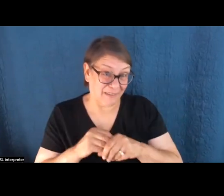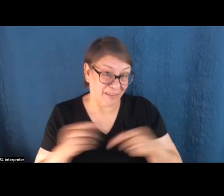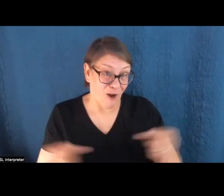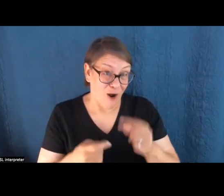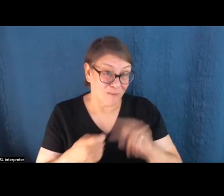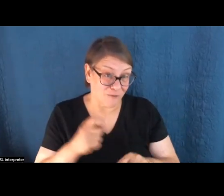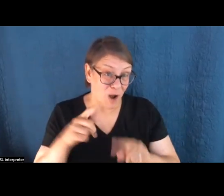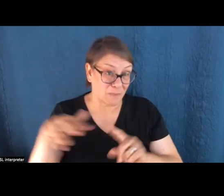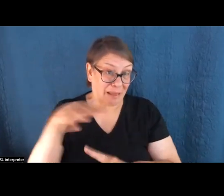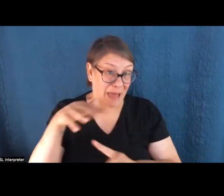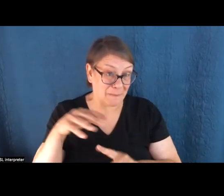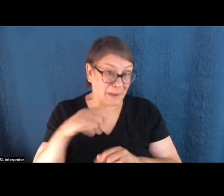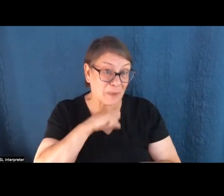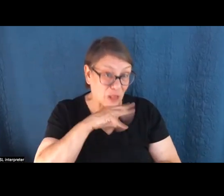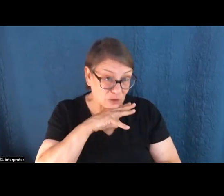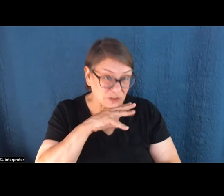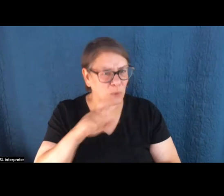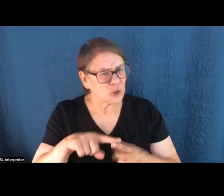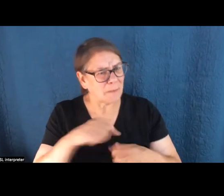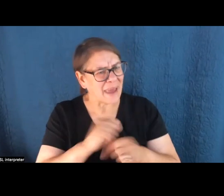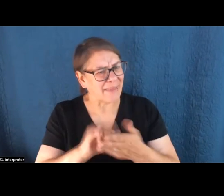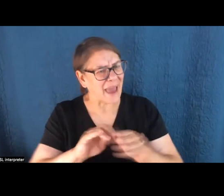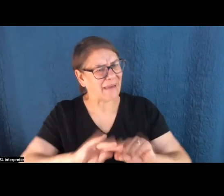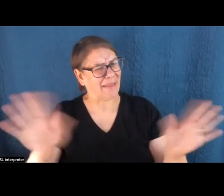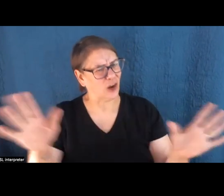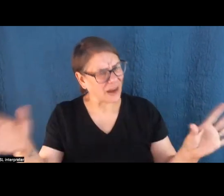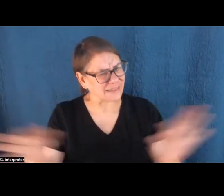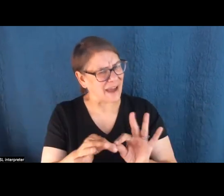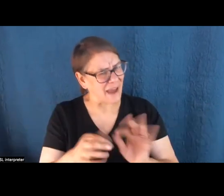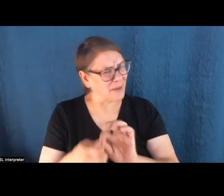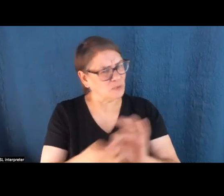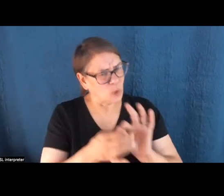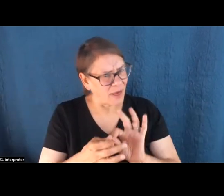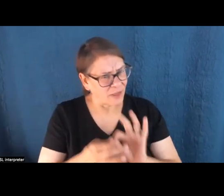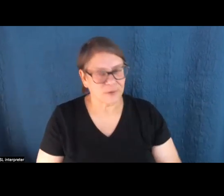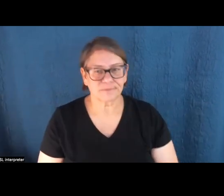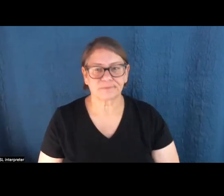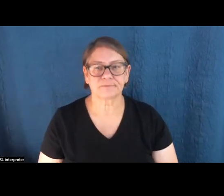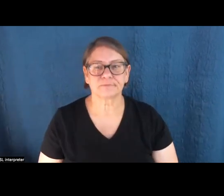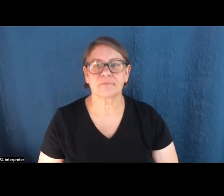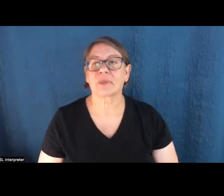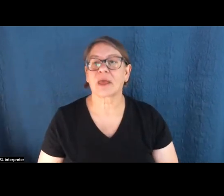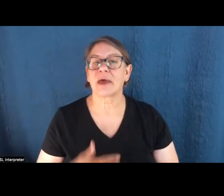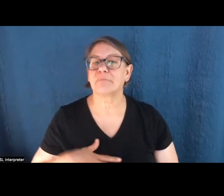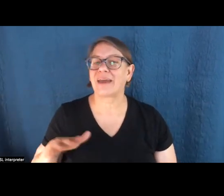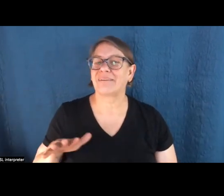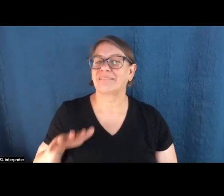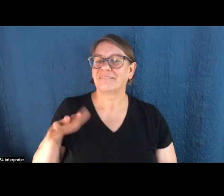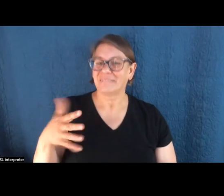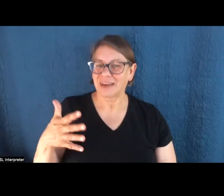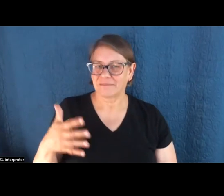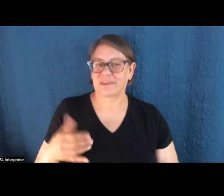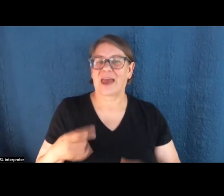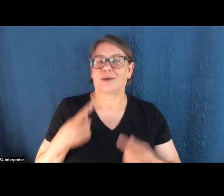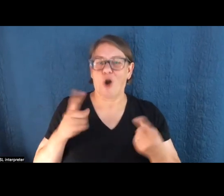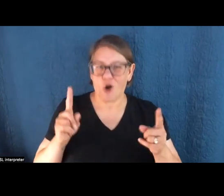regular old air pollution. And we should make that clear and tie those things together. And that brings me to my fifth and penultimate lesson